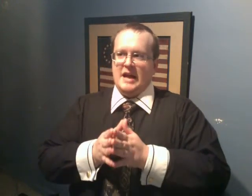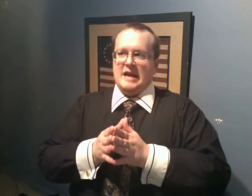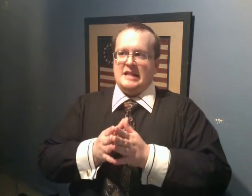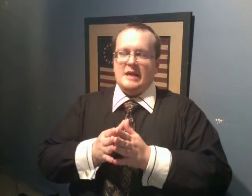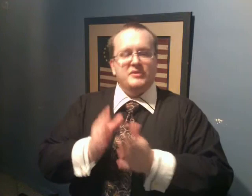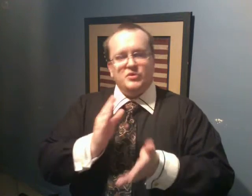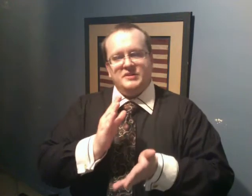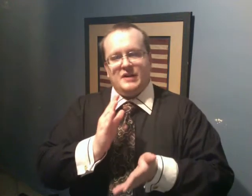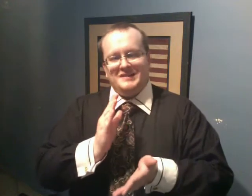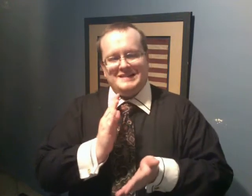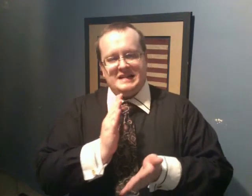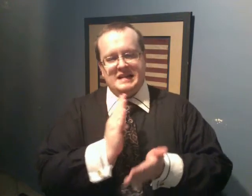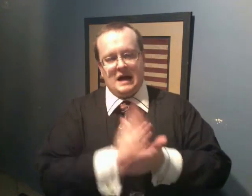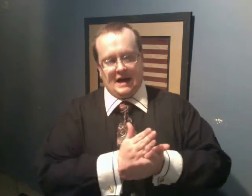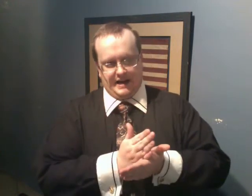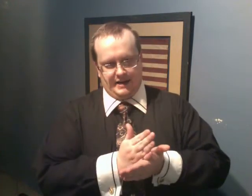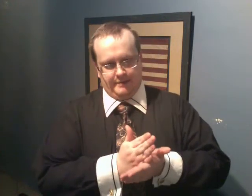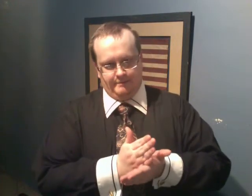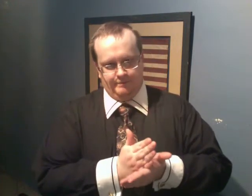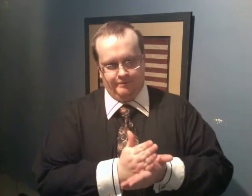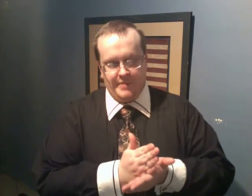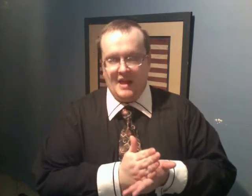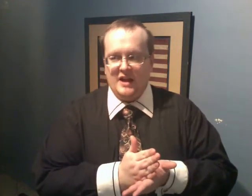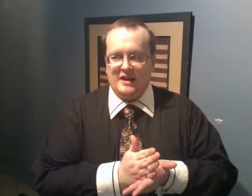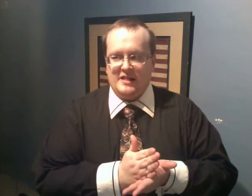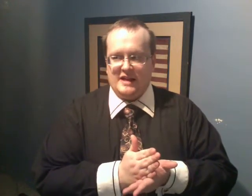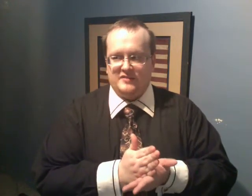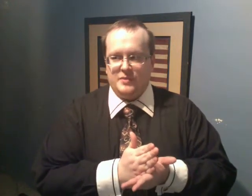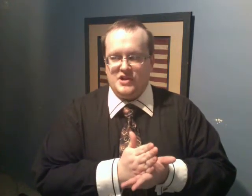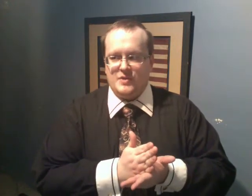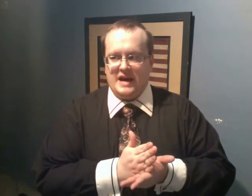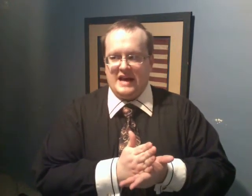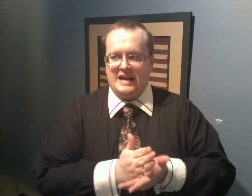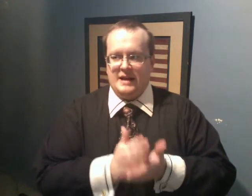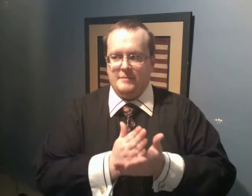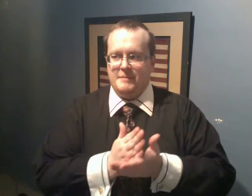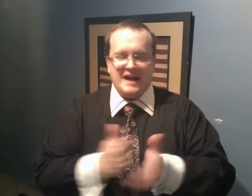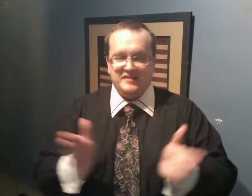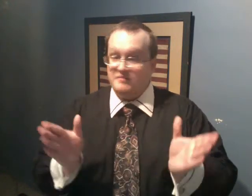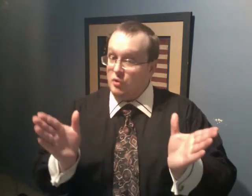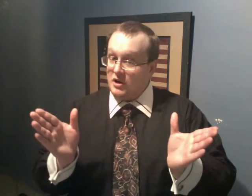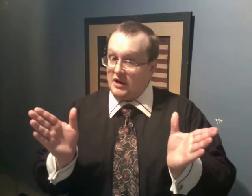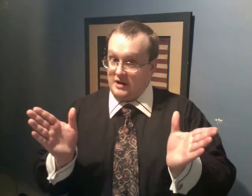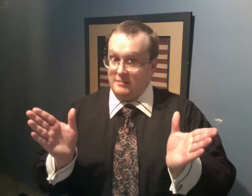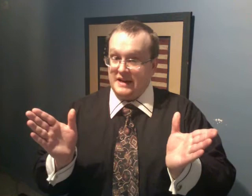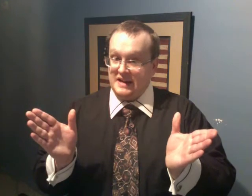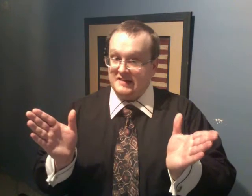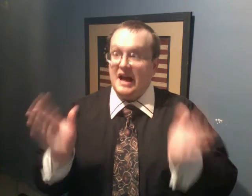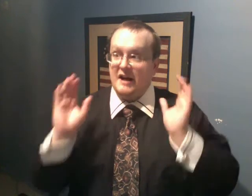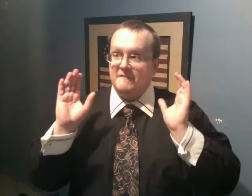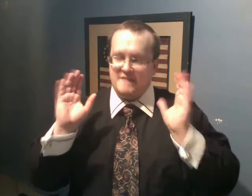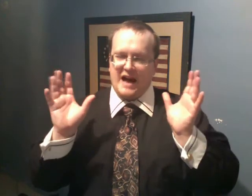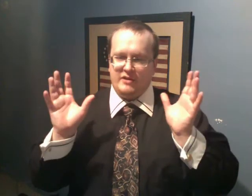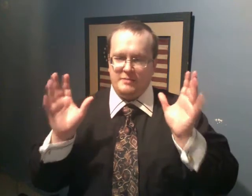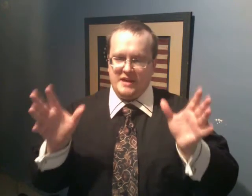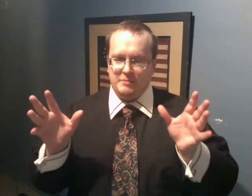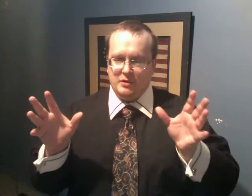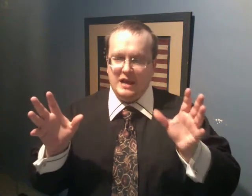That was 2009. That's when you had massive book companies firing people